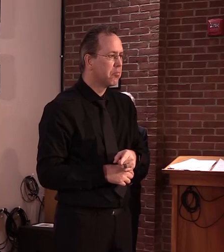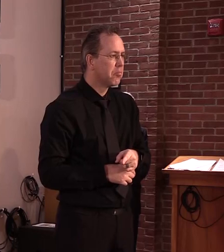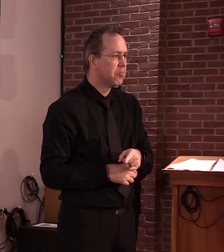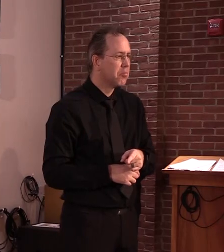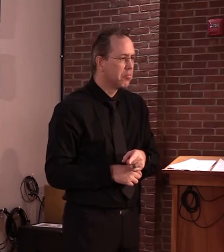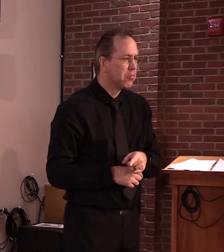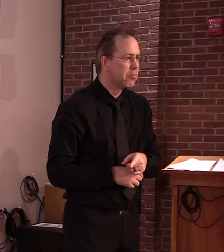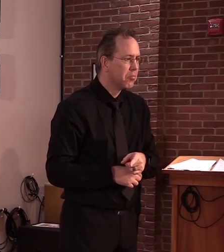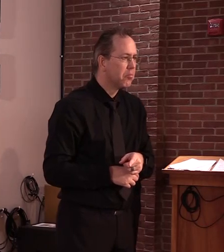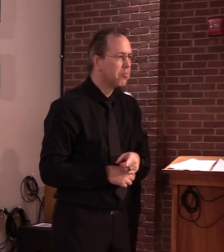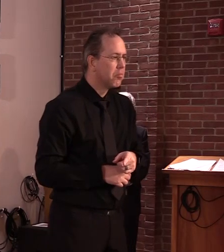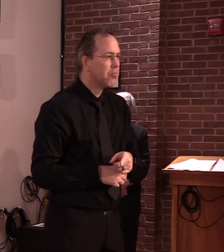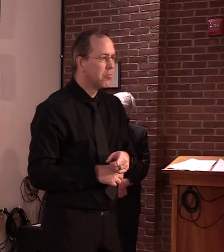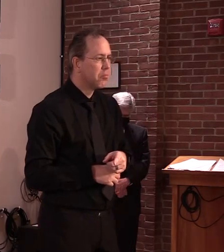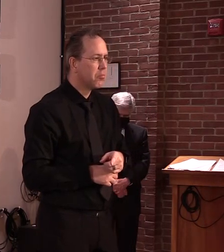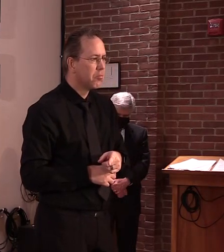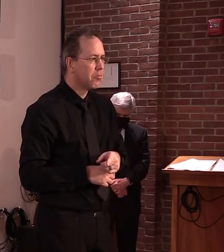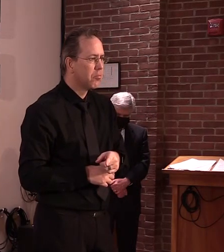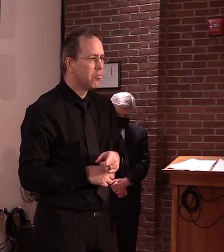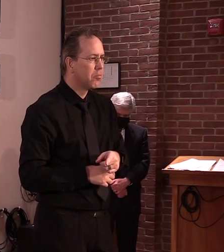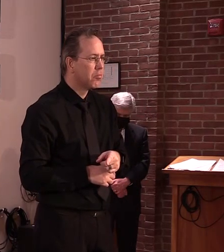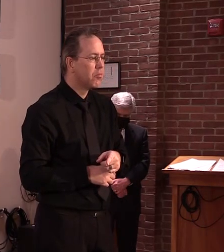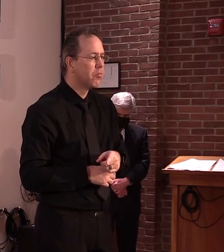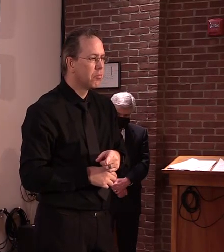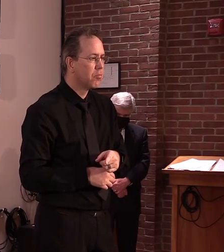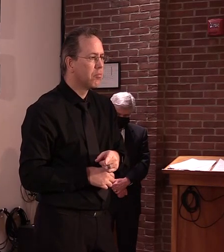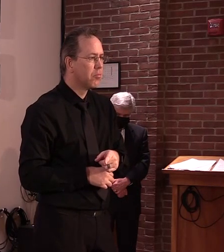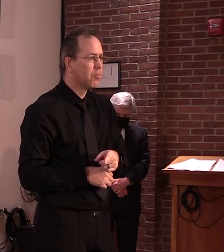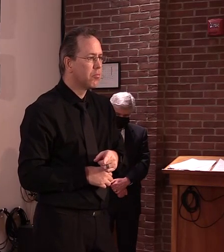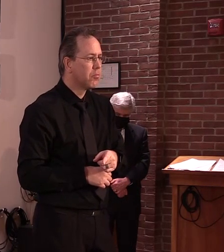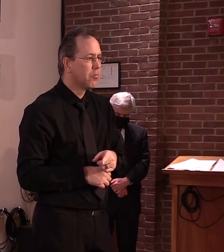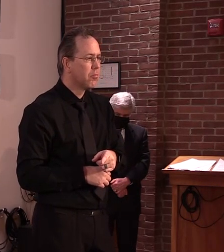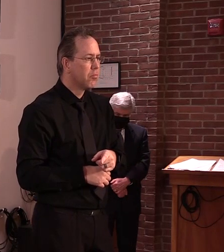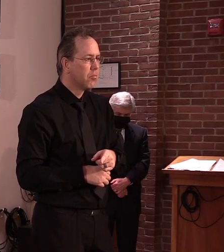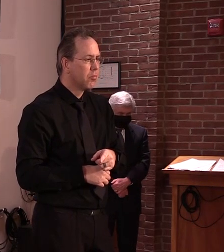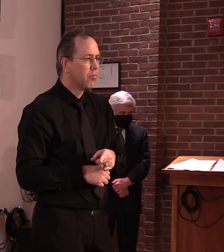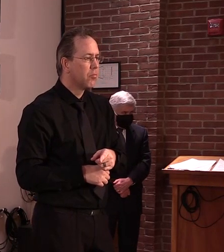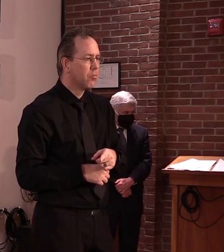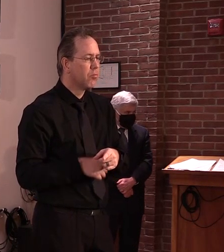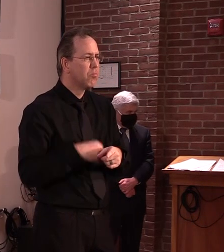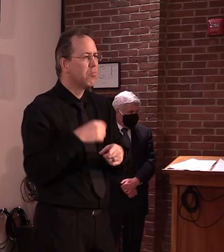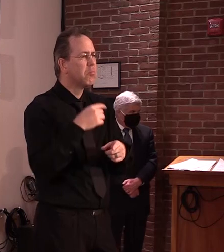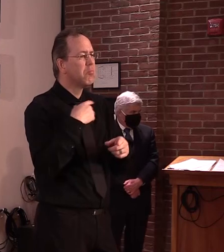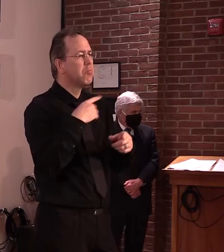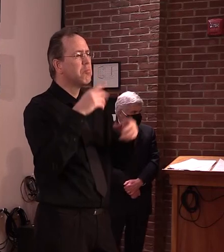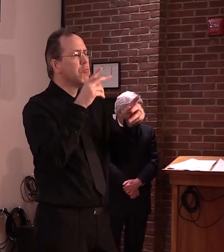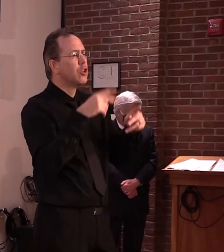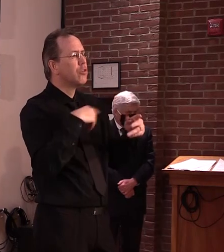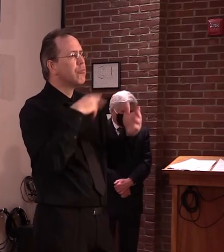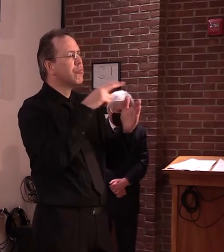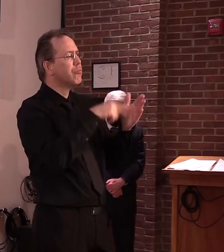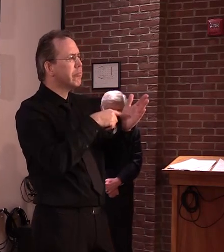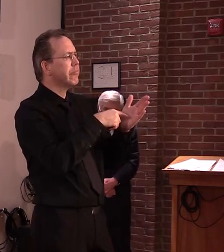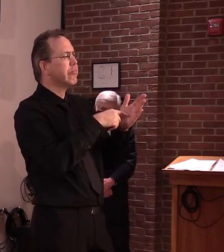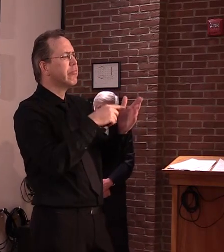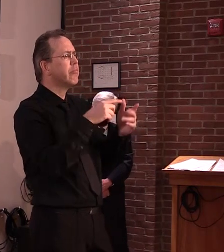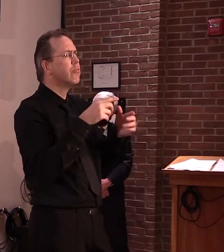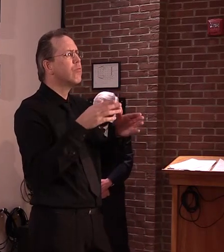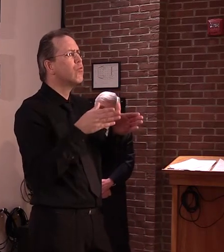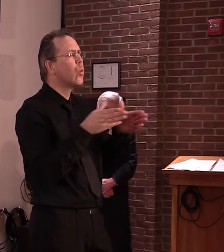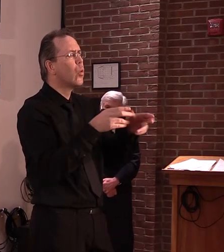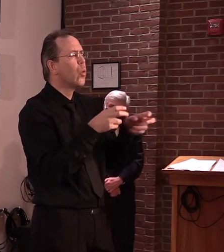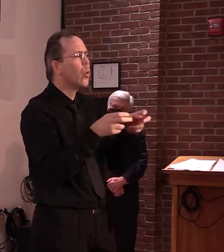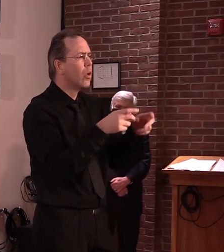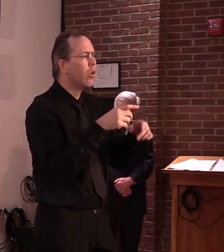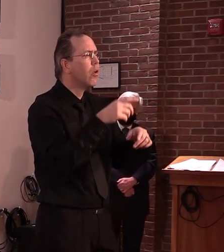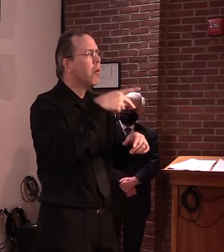here in Andover. And that's always a cause for celebration around here. But he also noticed the trucks that were doing the work were New York State plates.